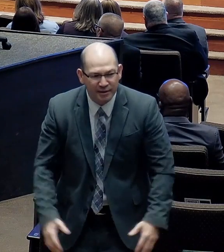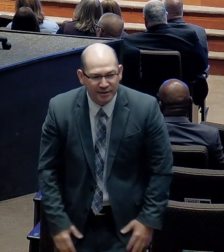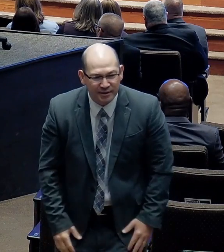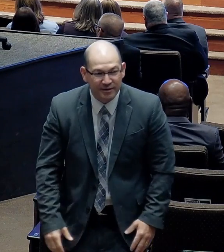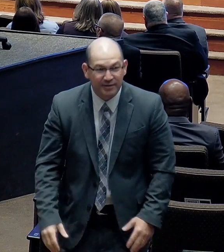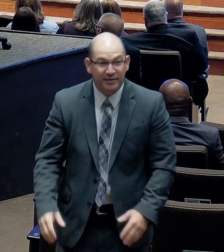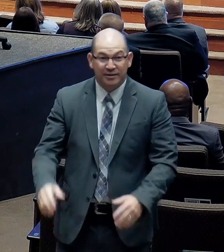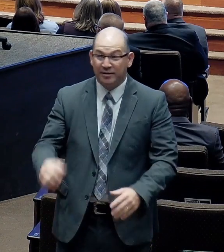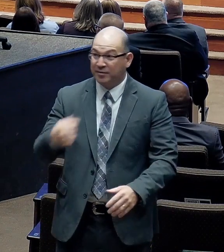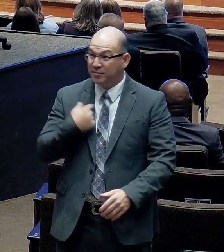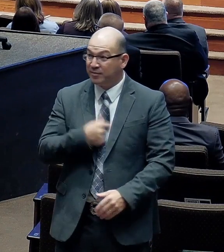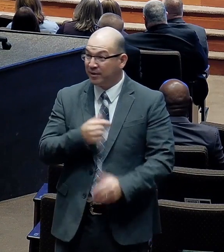Christian.